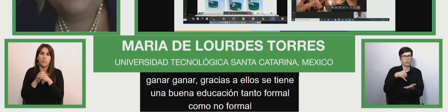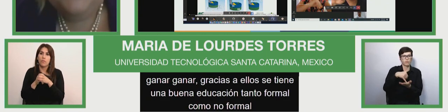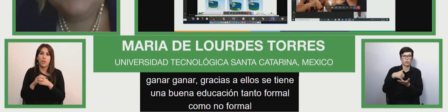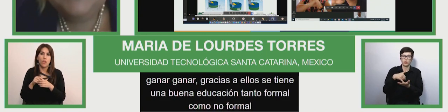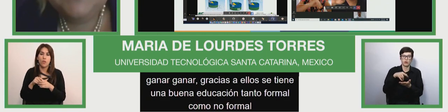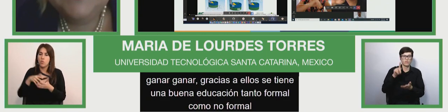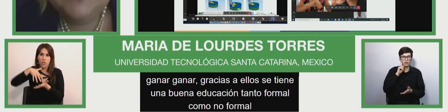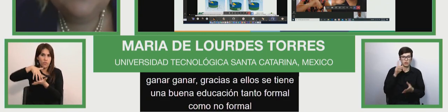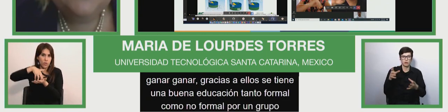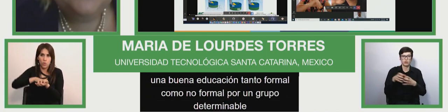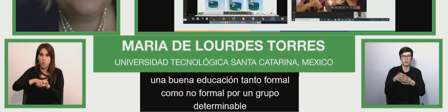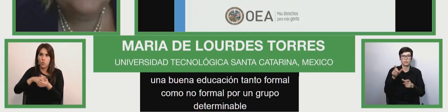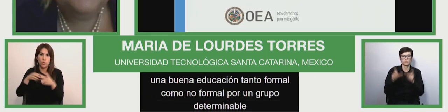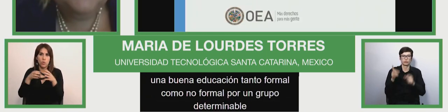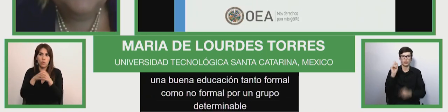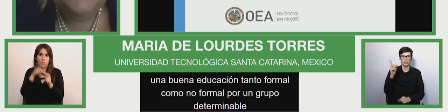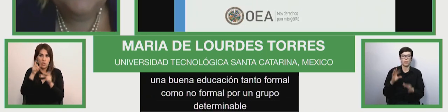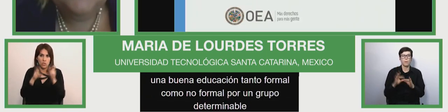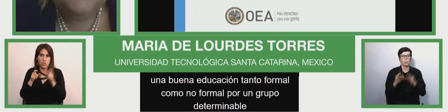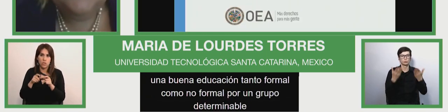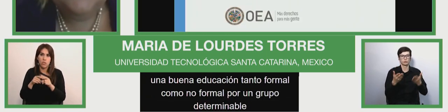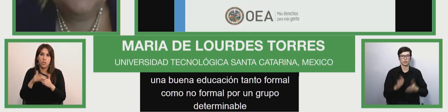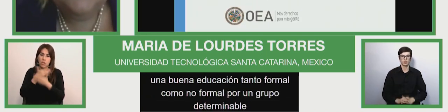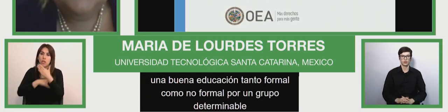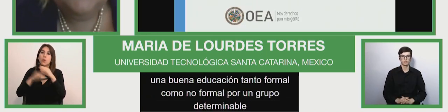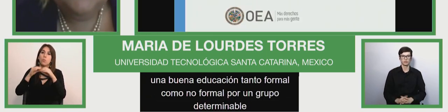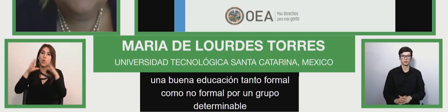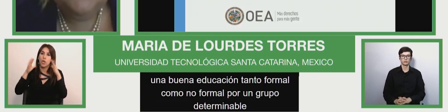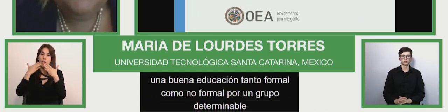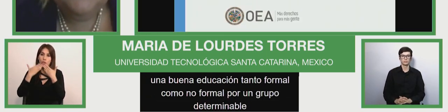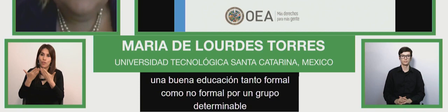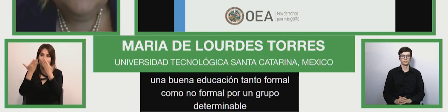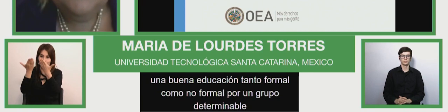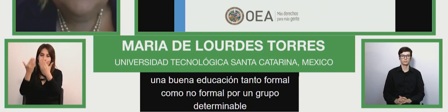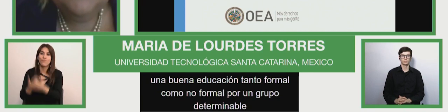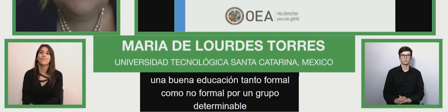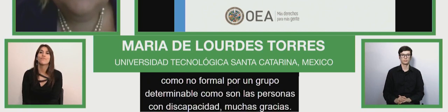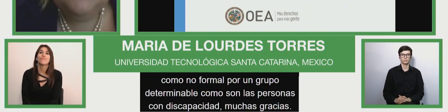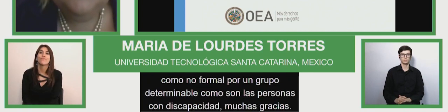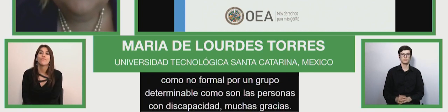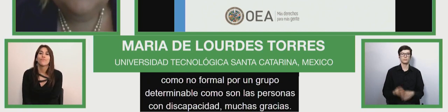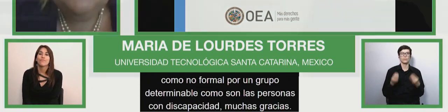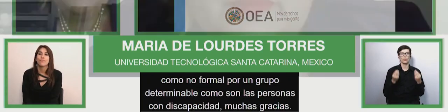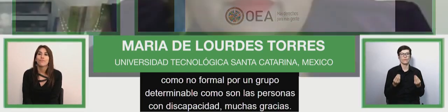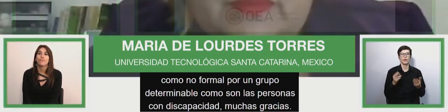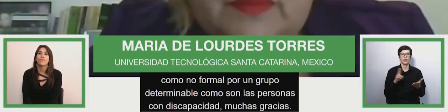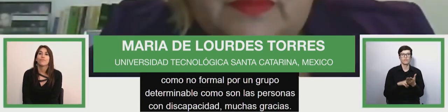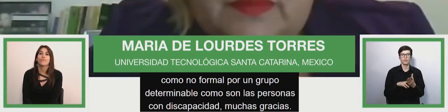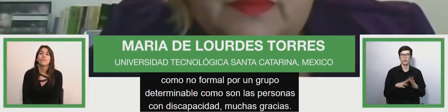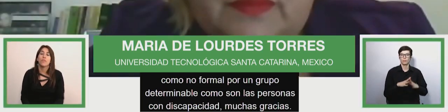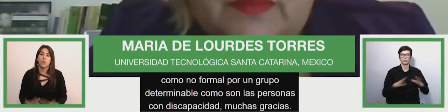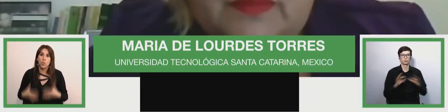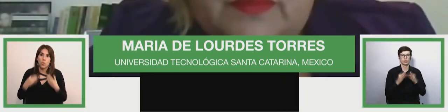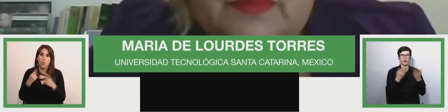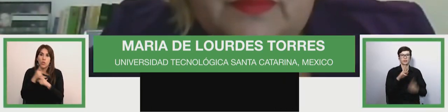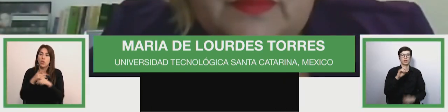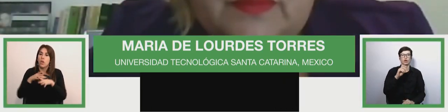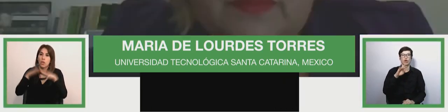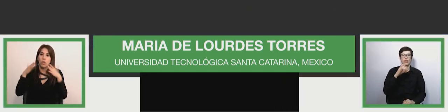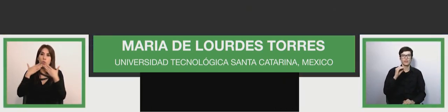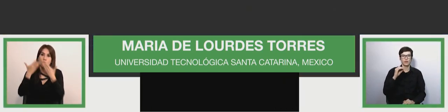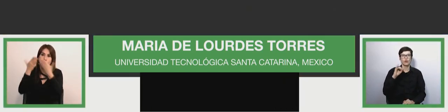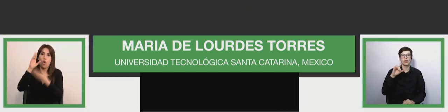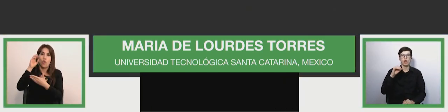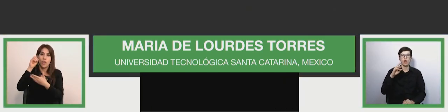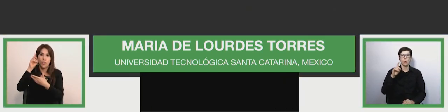we have a good education both formal and non-formal for a high group which is the level